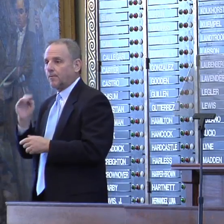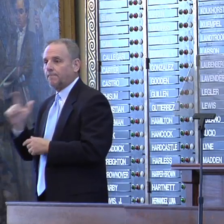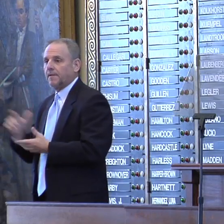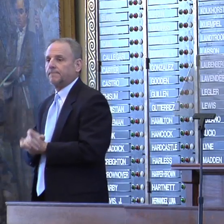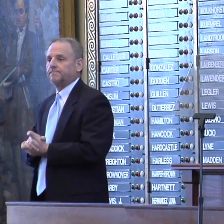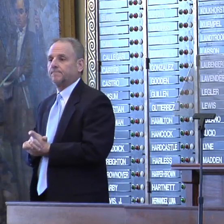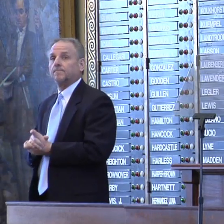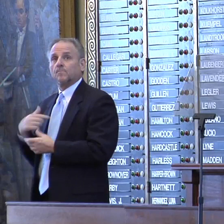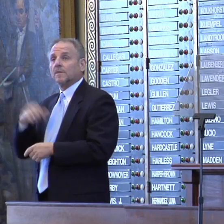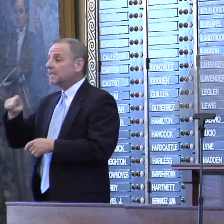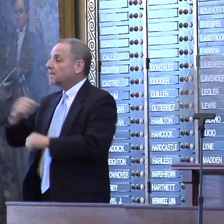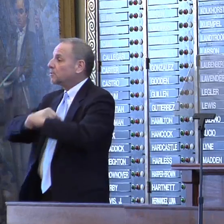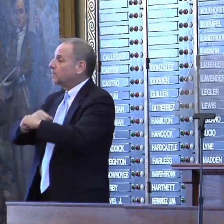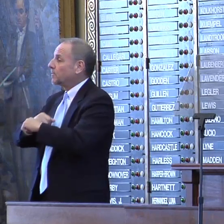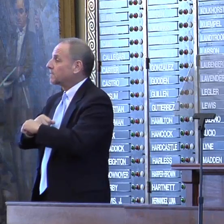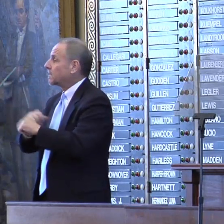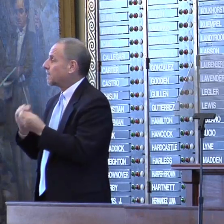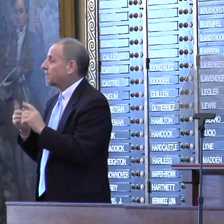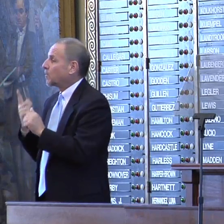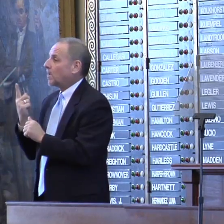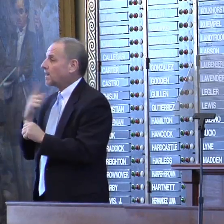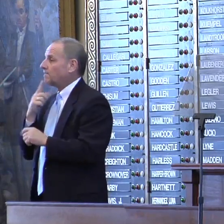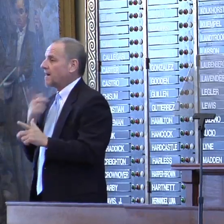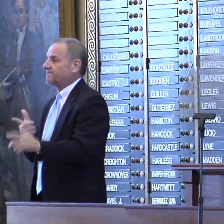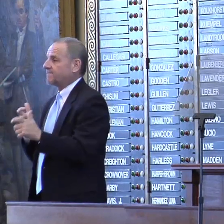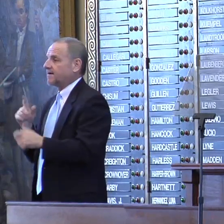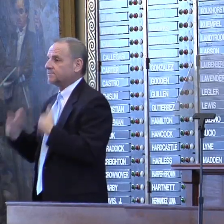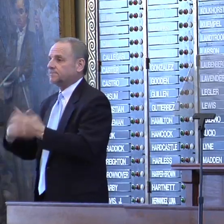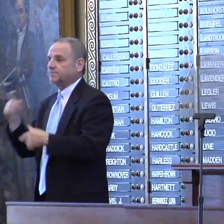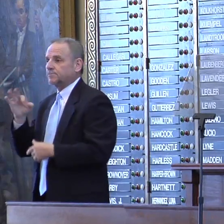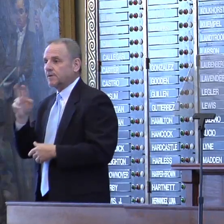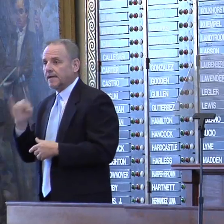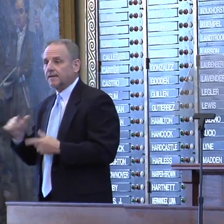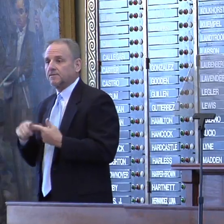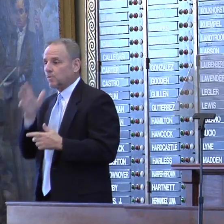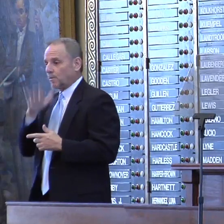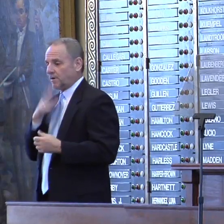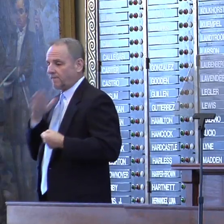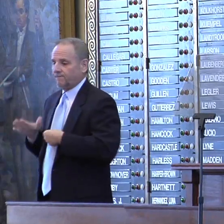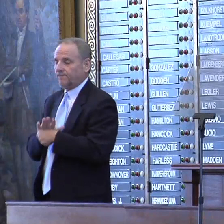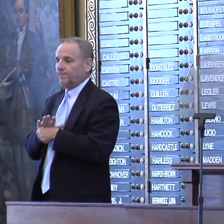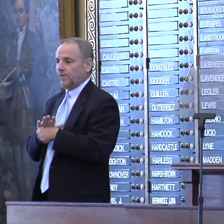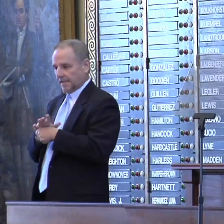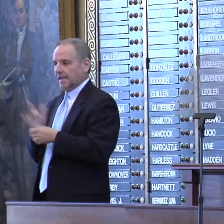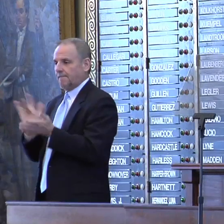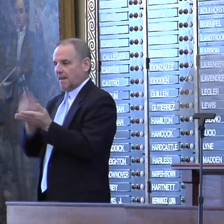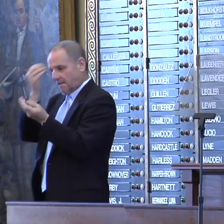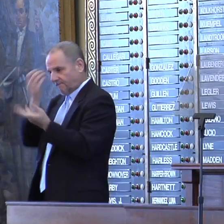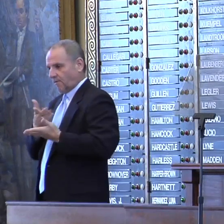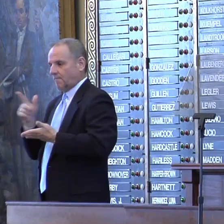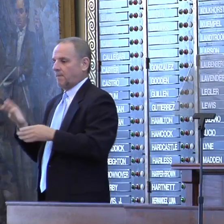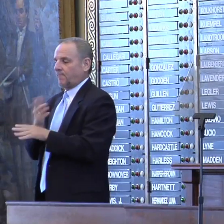We need to protect the unborn by fast-tracking the sonogram bill so that women are fully medically informed